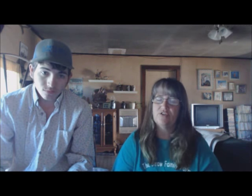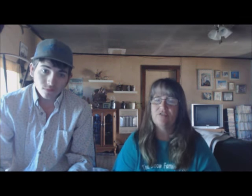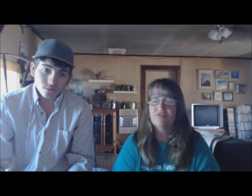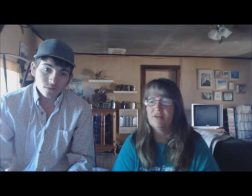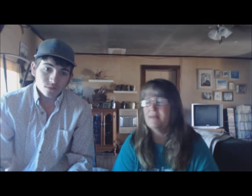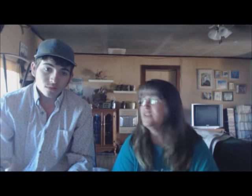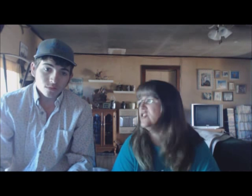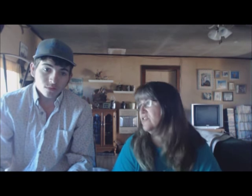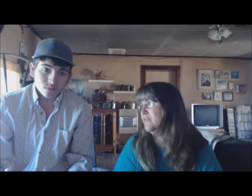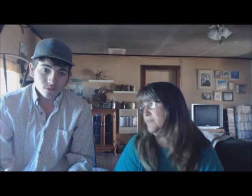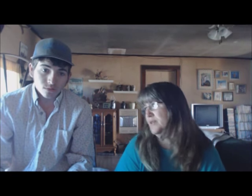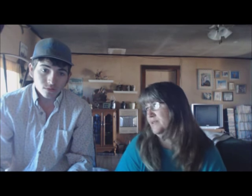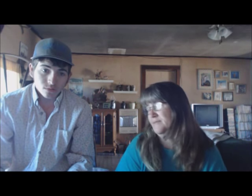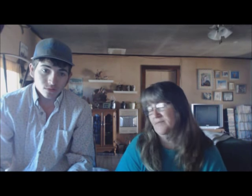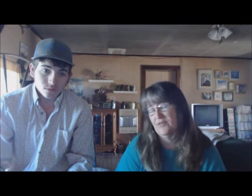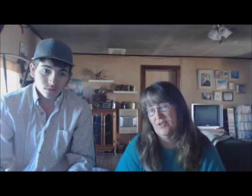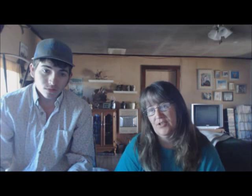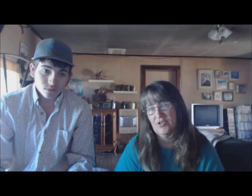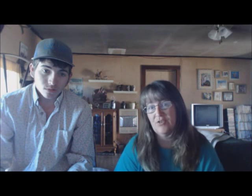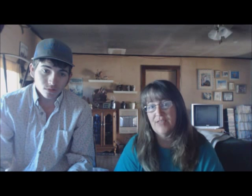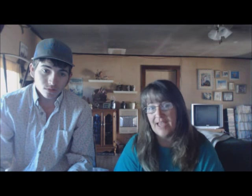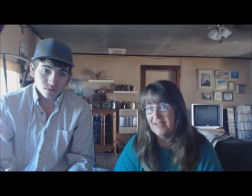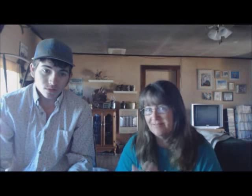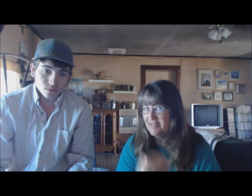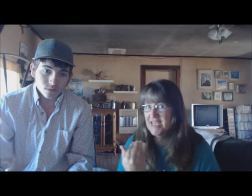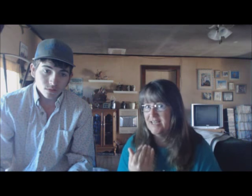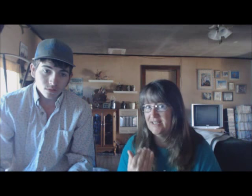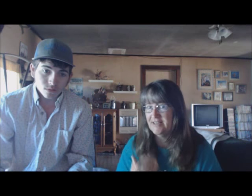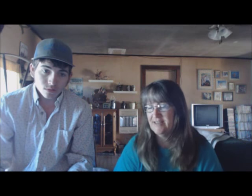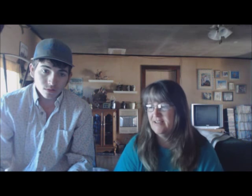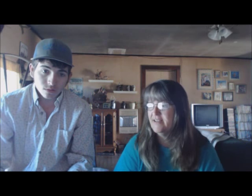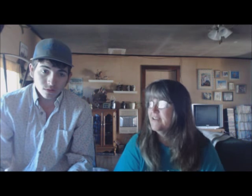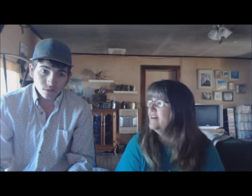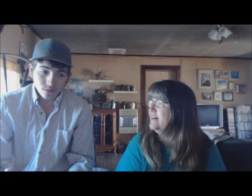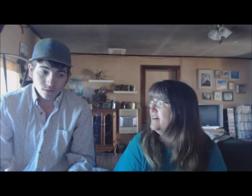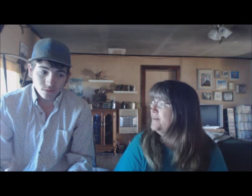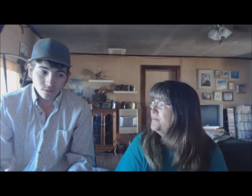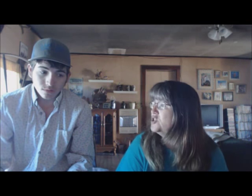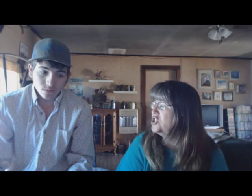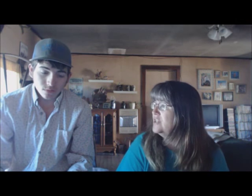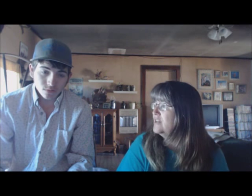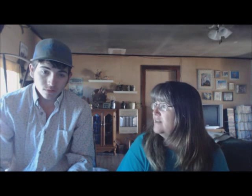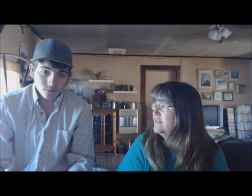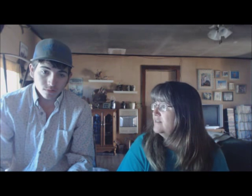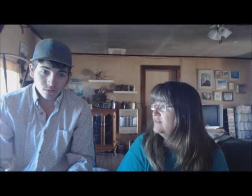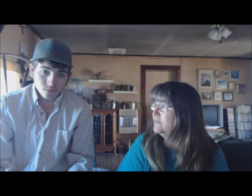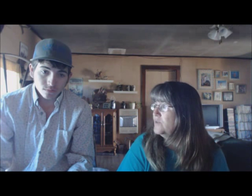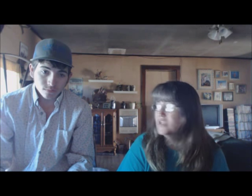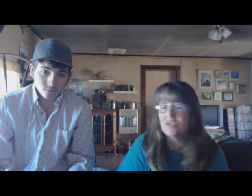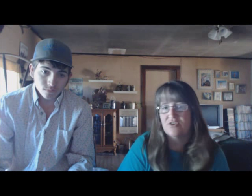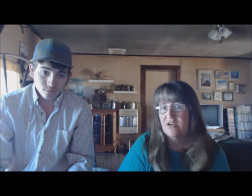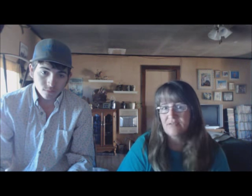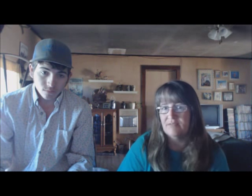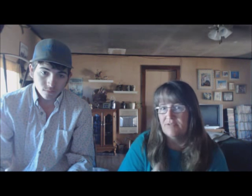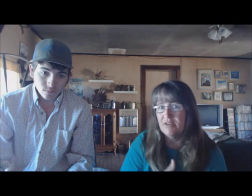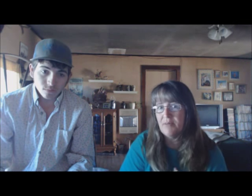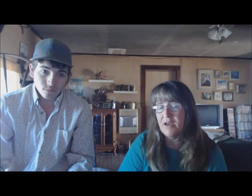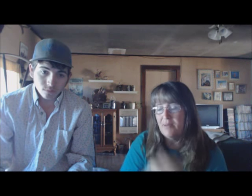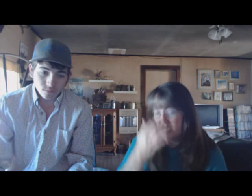she'd go over in front of my stove and cake. So, that ended. She, uh, wished her, got rid of the potty